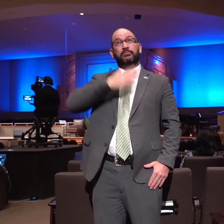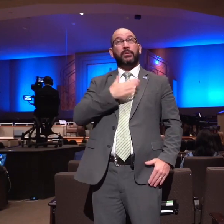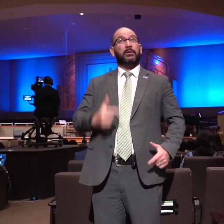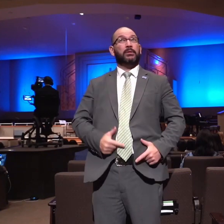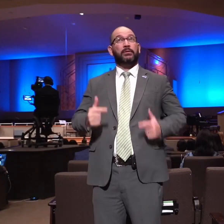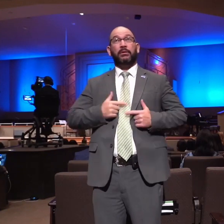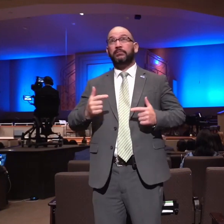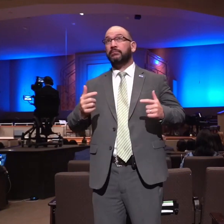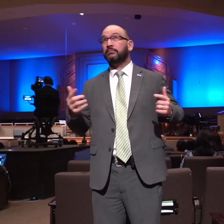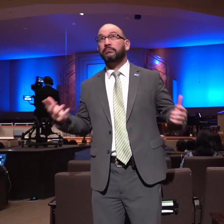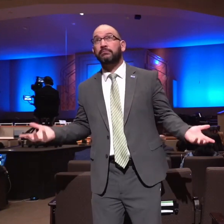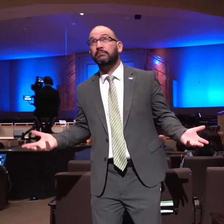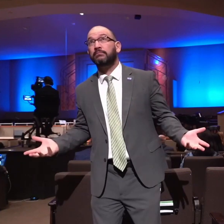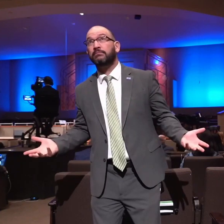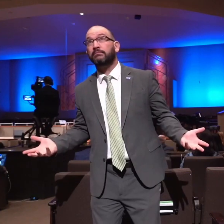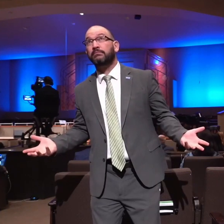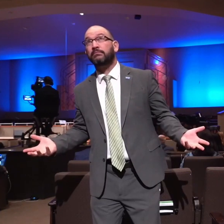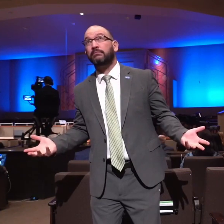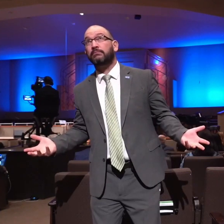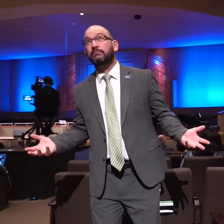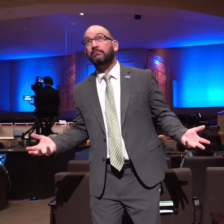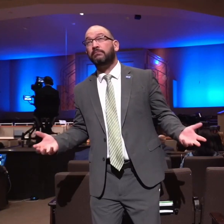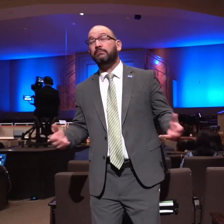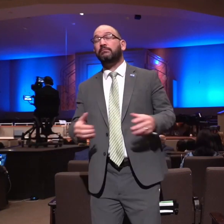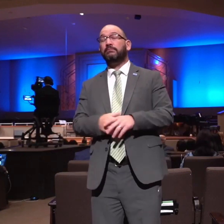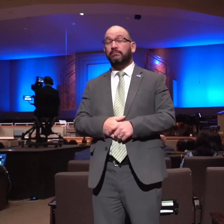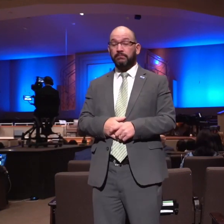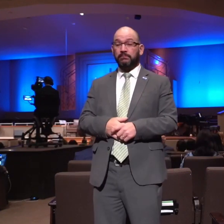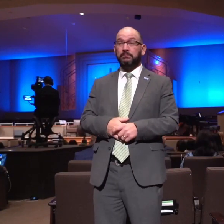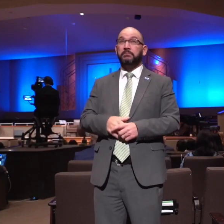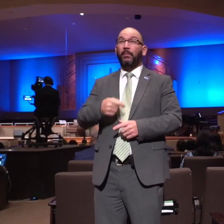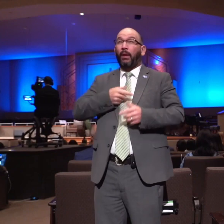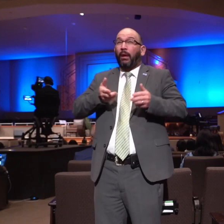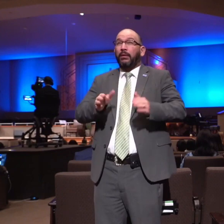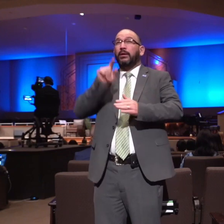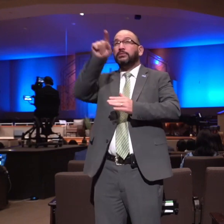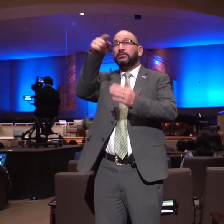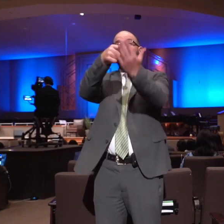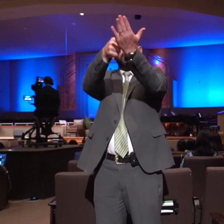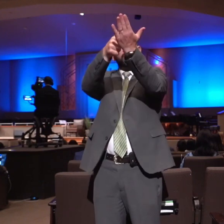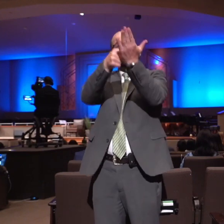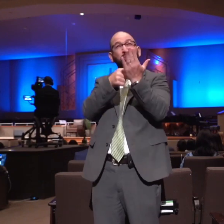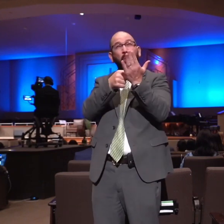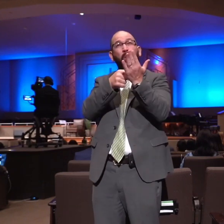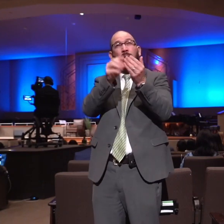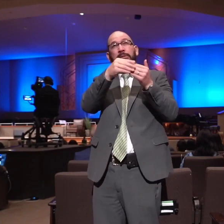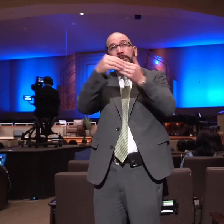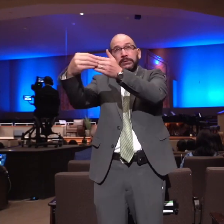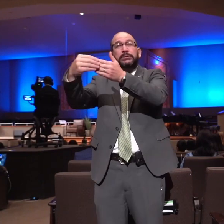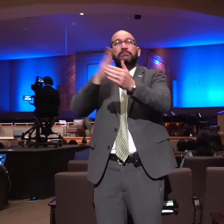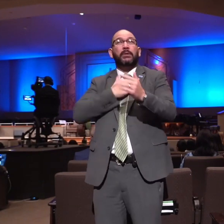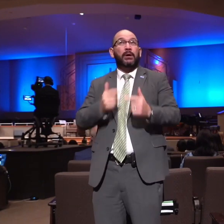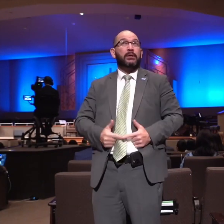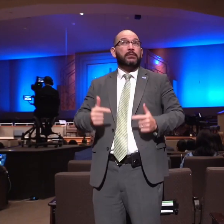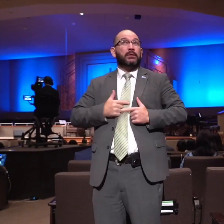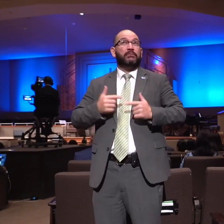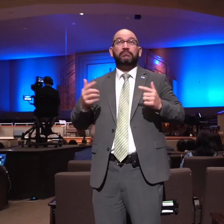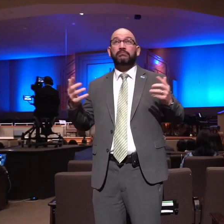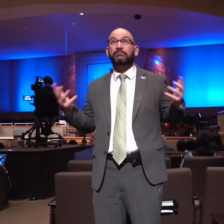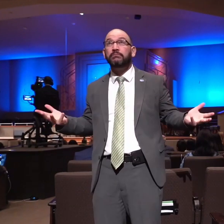is for my life have I allowed God to direct my steps have I allowed him to guide my life have